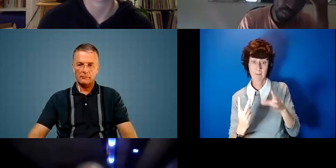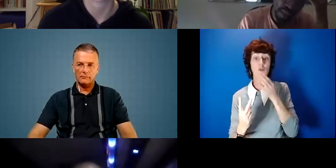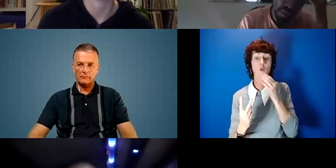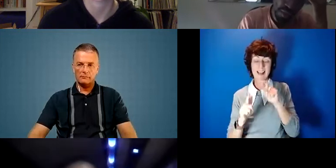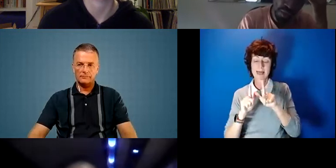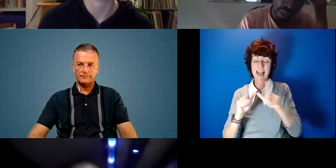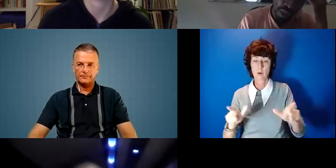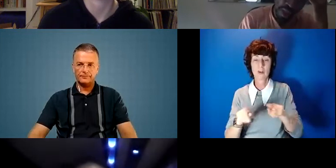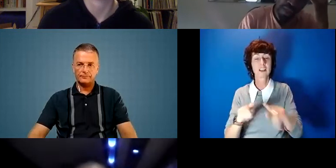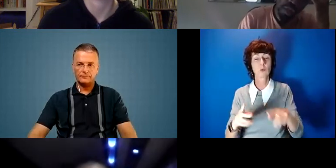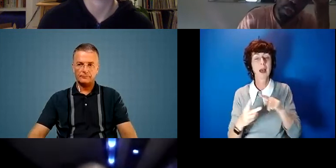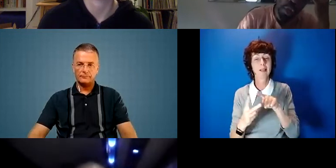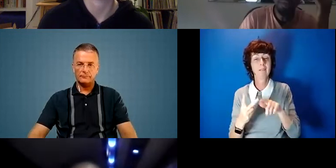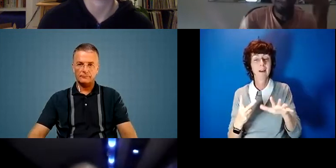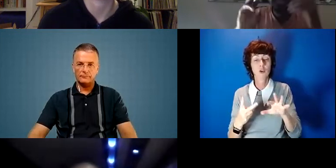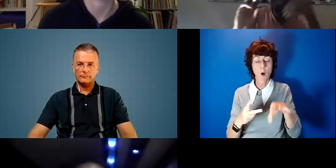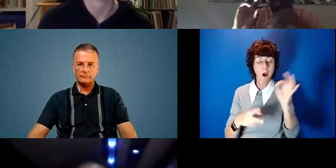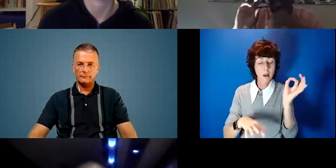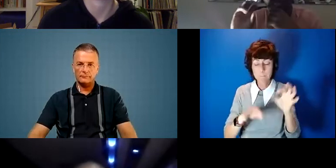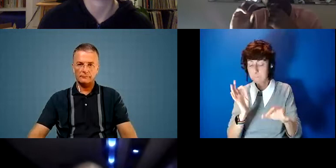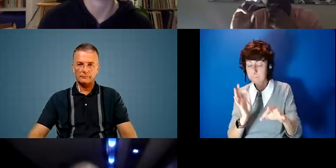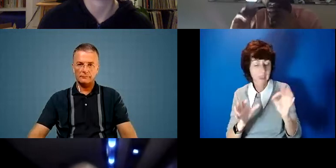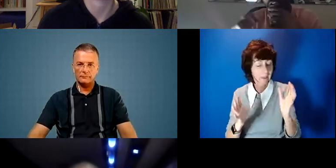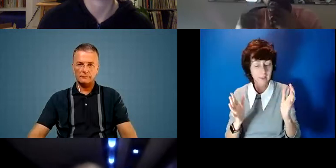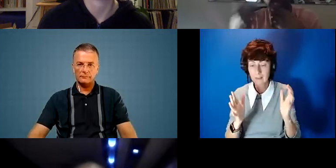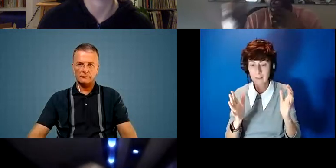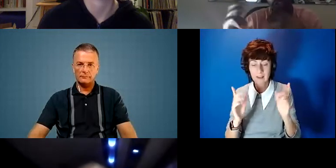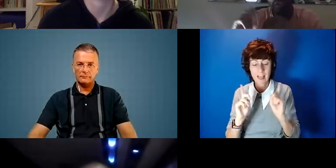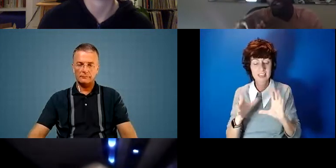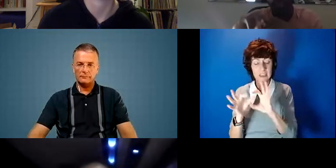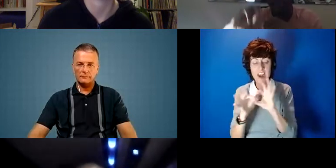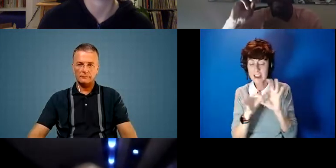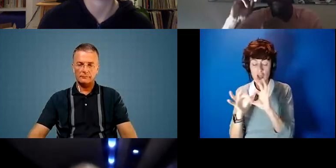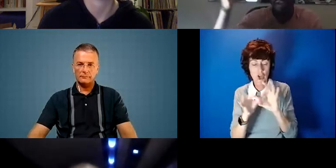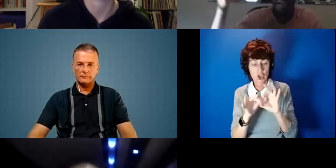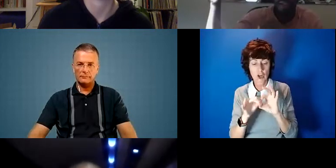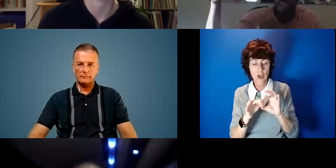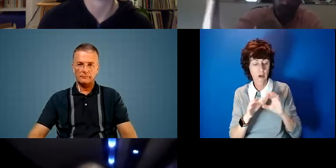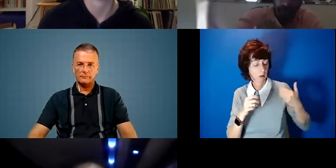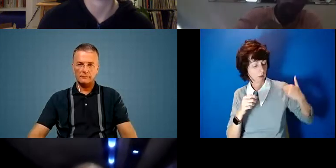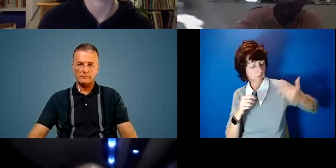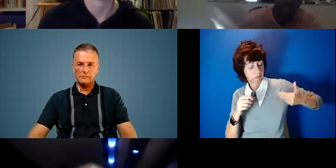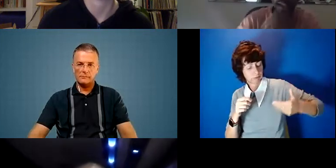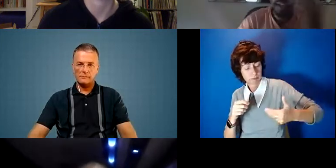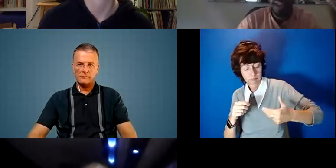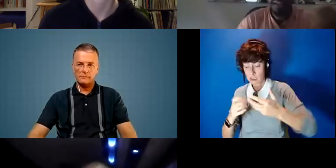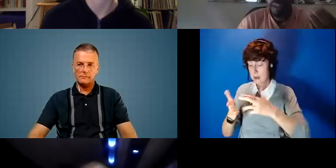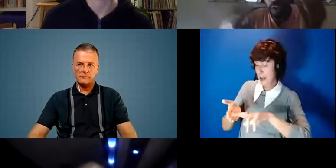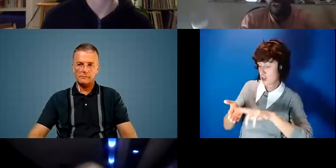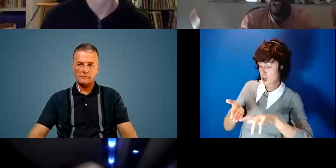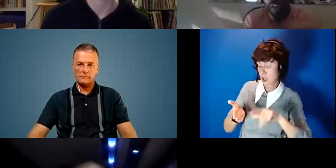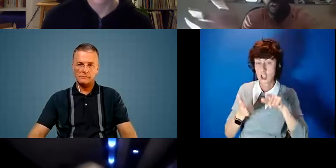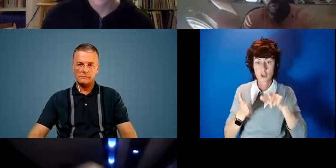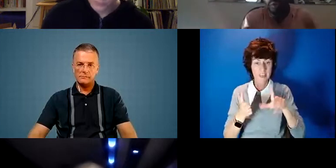as a way to to undo this this this connection that that Silicon Valley and